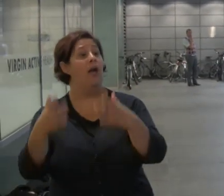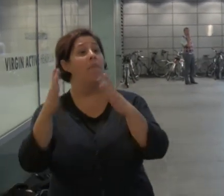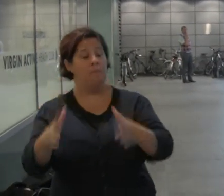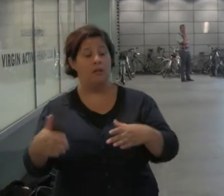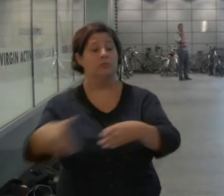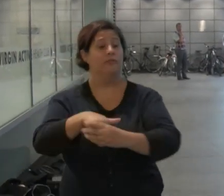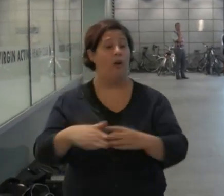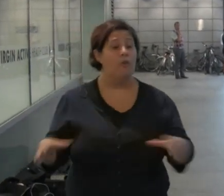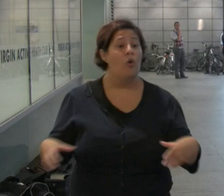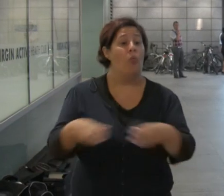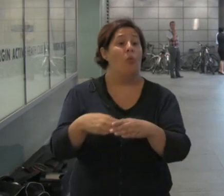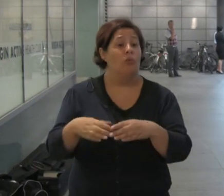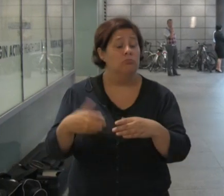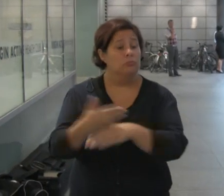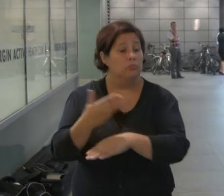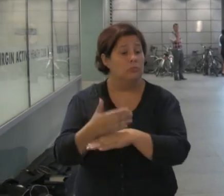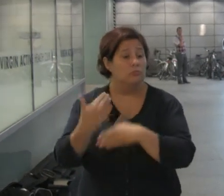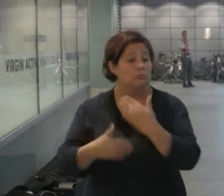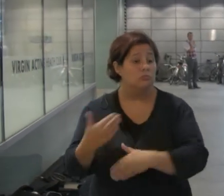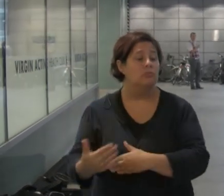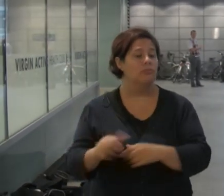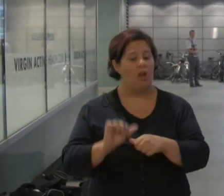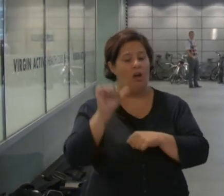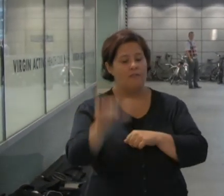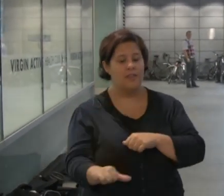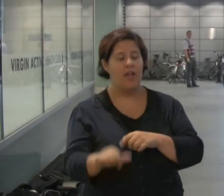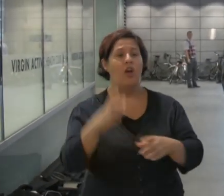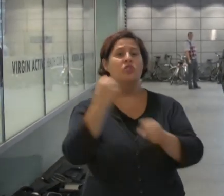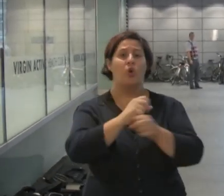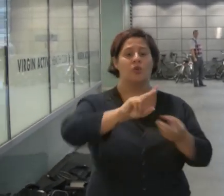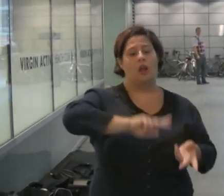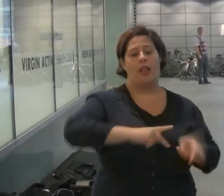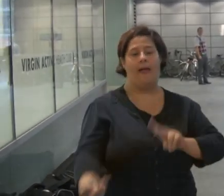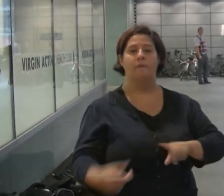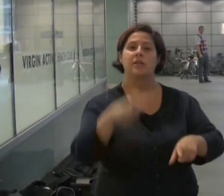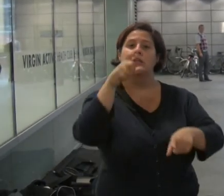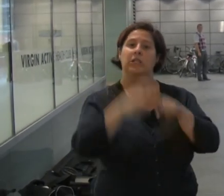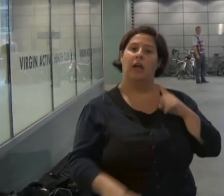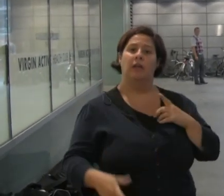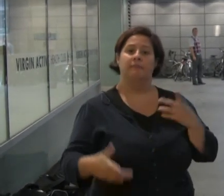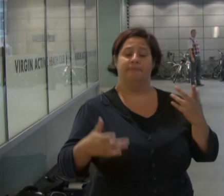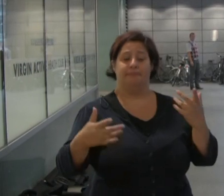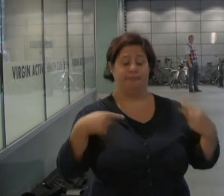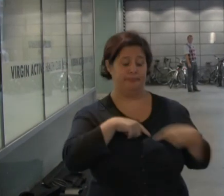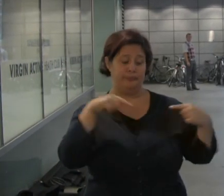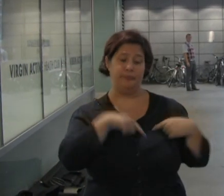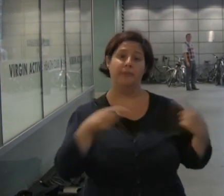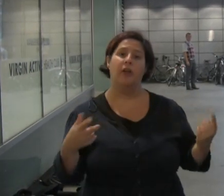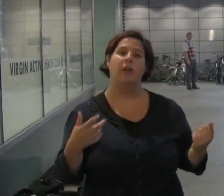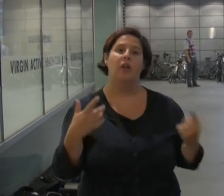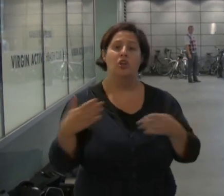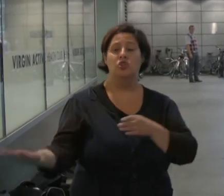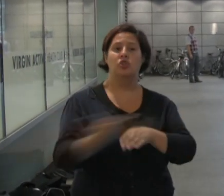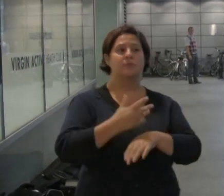activities. A few months after this decision, George collapsed and died of a heart attack the very day before another